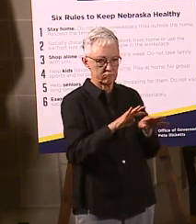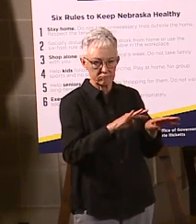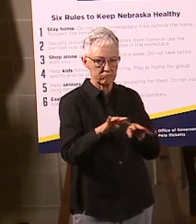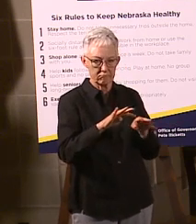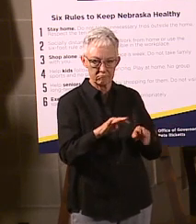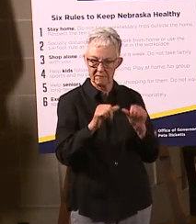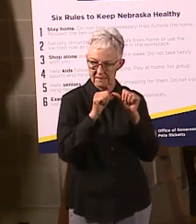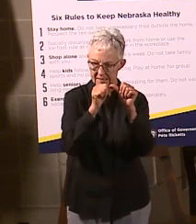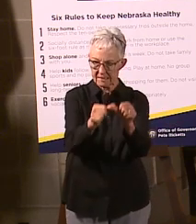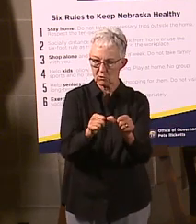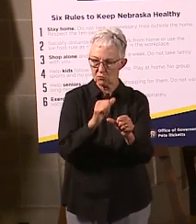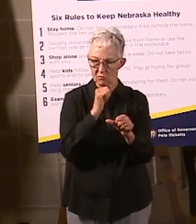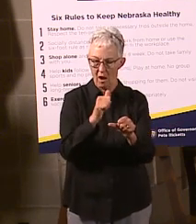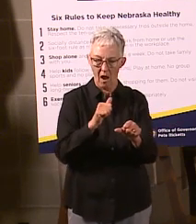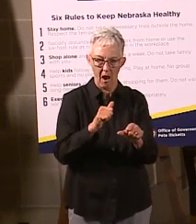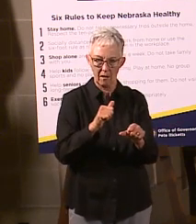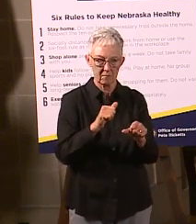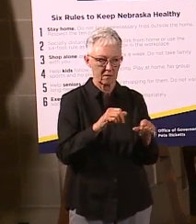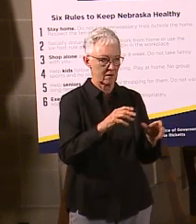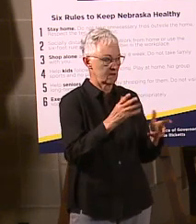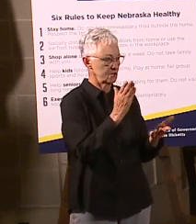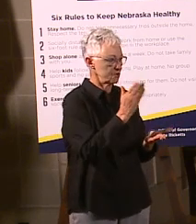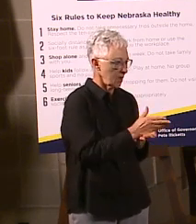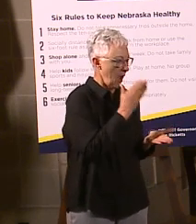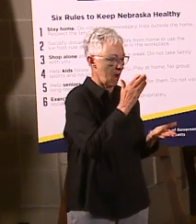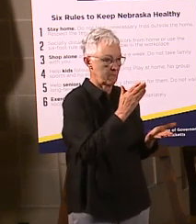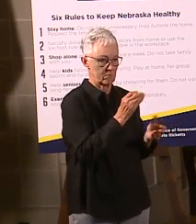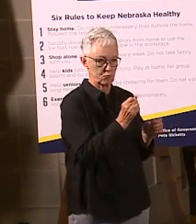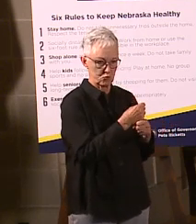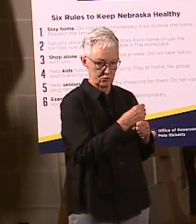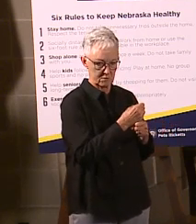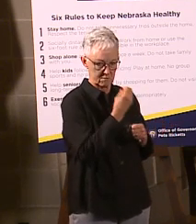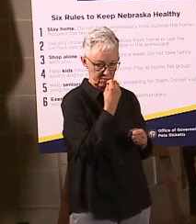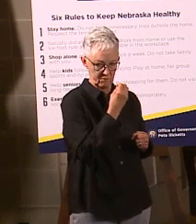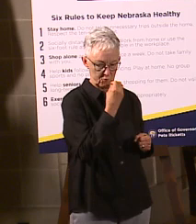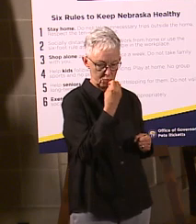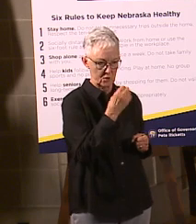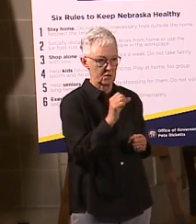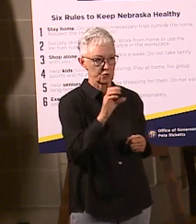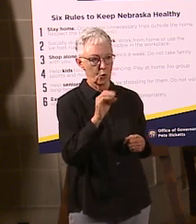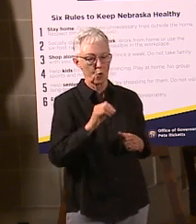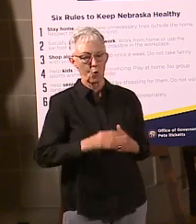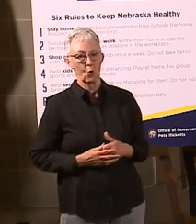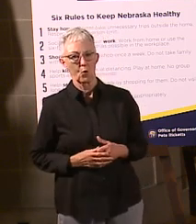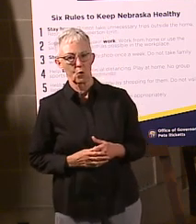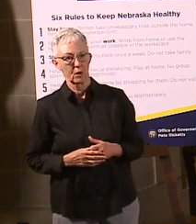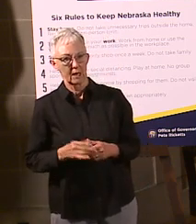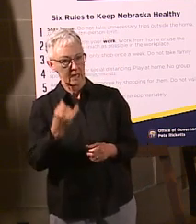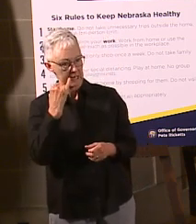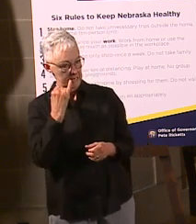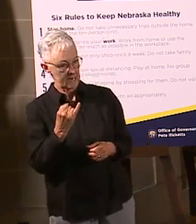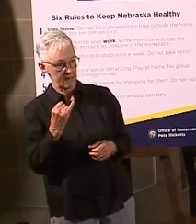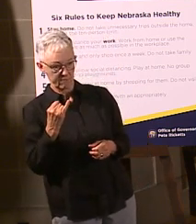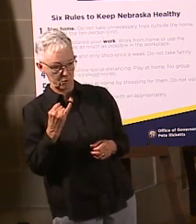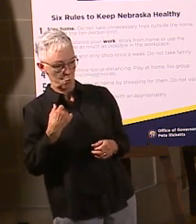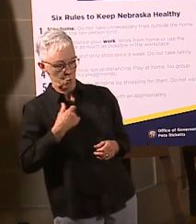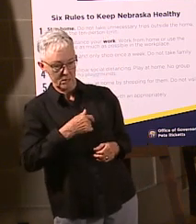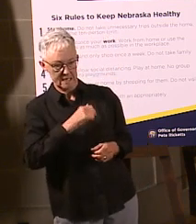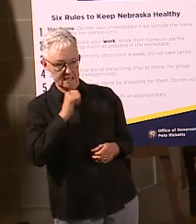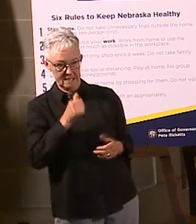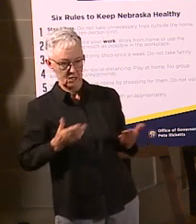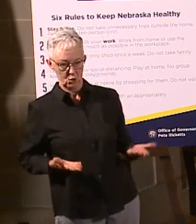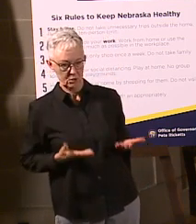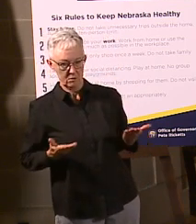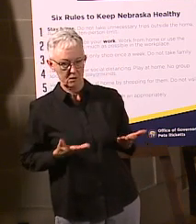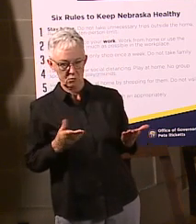about what some of the implications of what they were asking for in that Sunday World Herald article were about. So, again, if you were actually, we didn't do that here in the